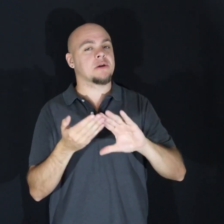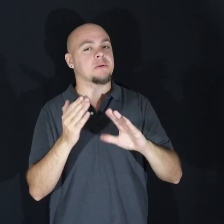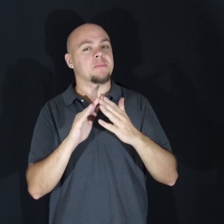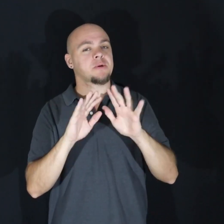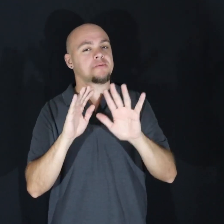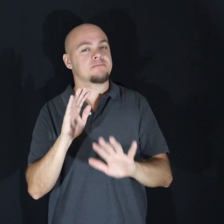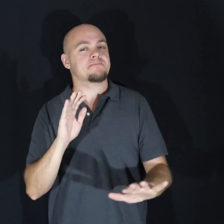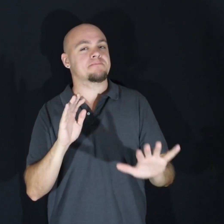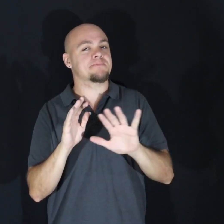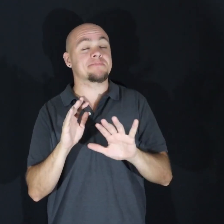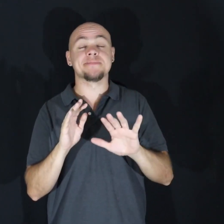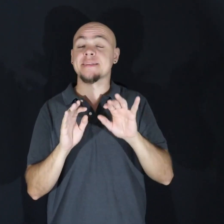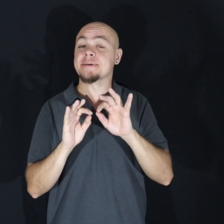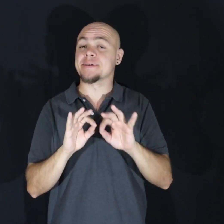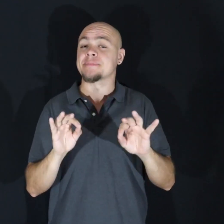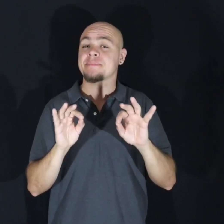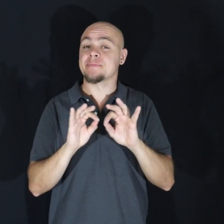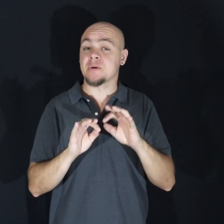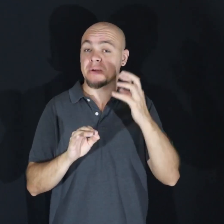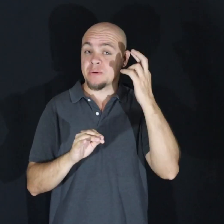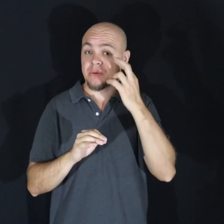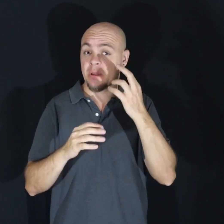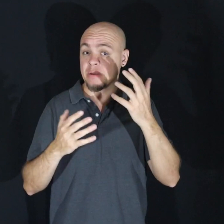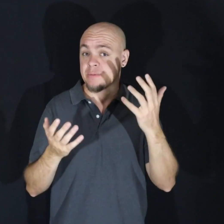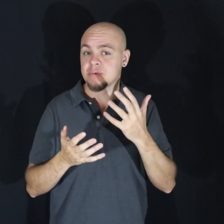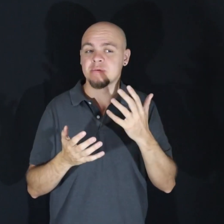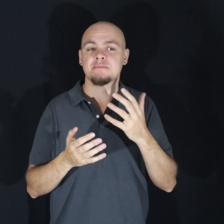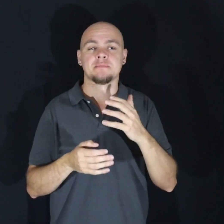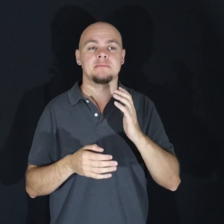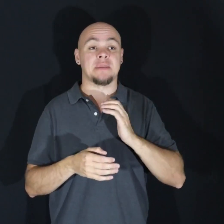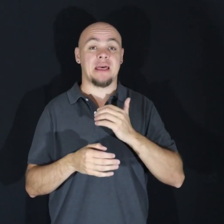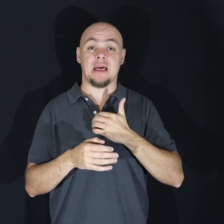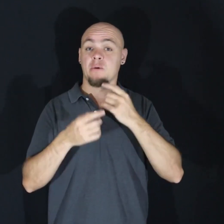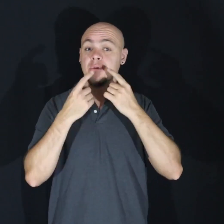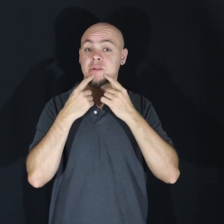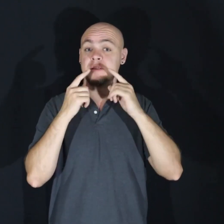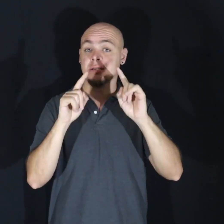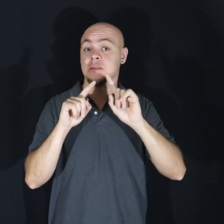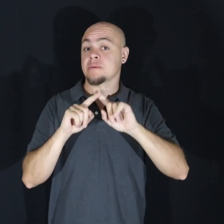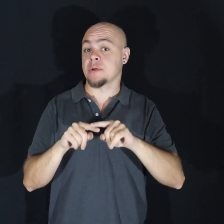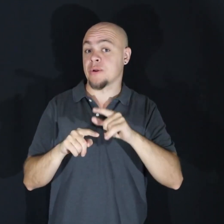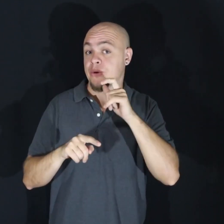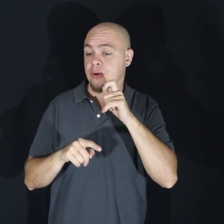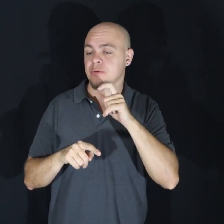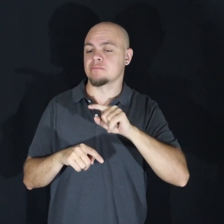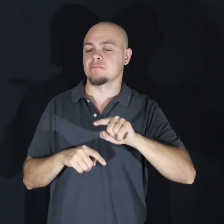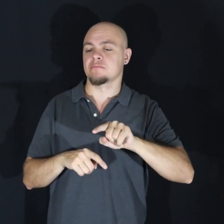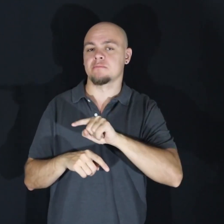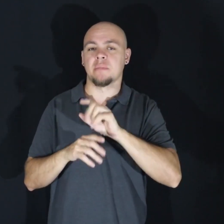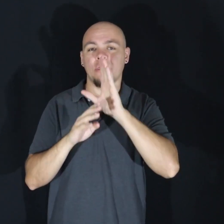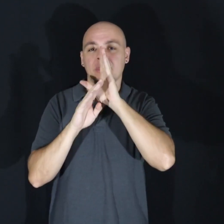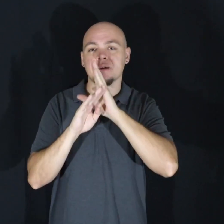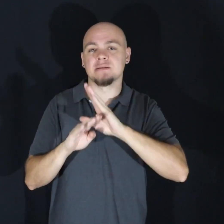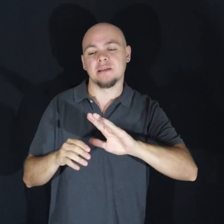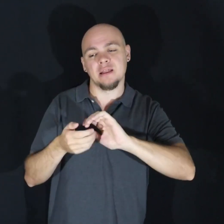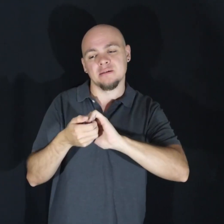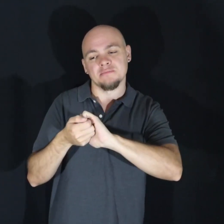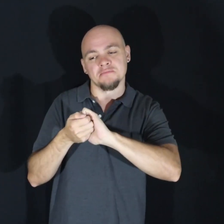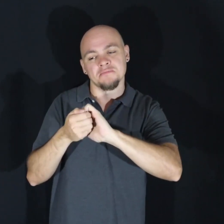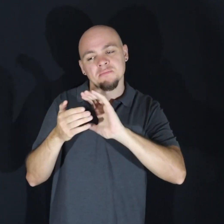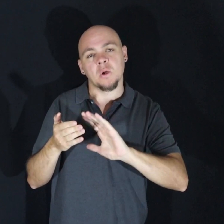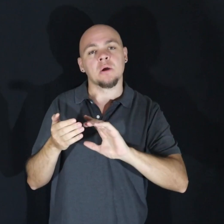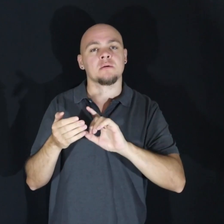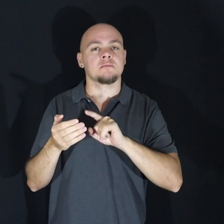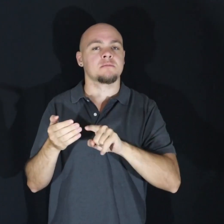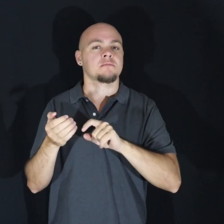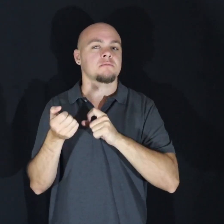It's important to realize that our success is dependent on all the silent architects that rooted